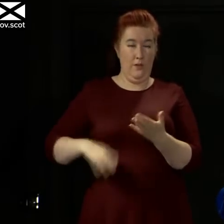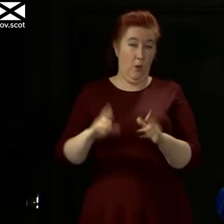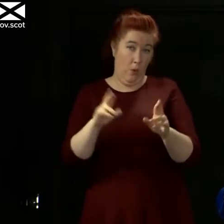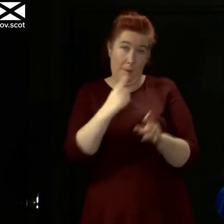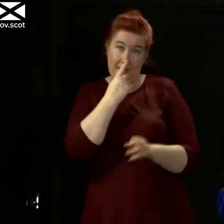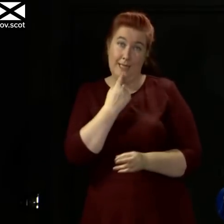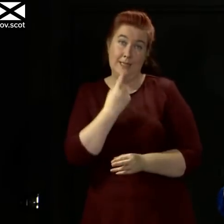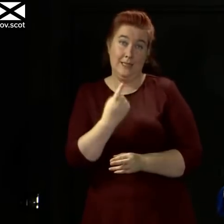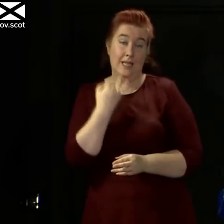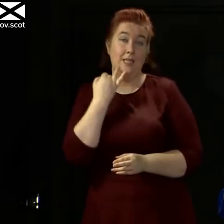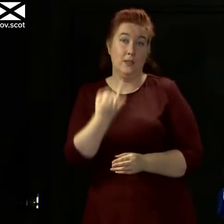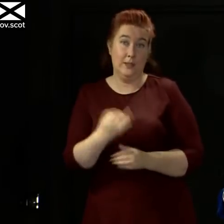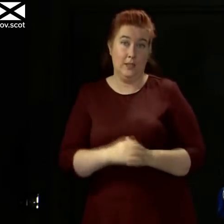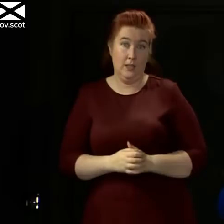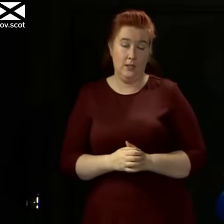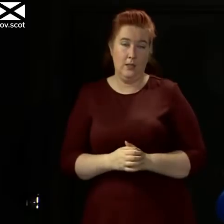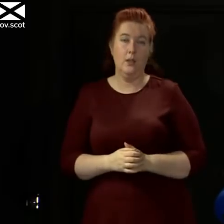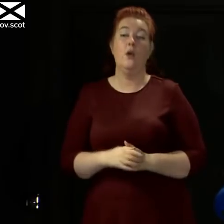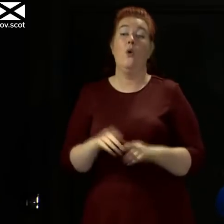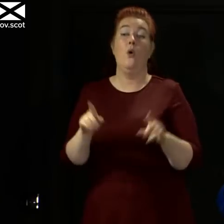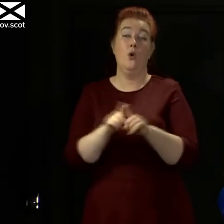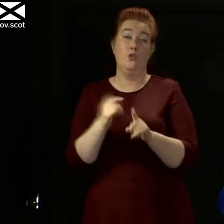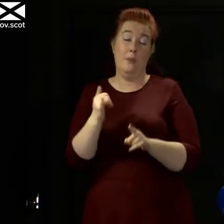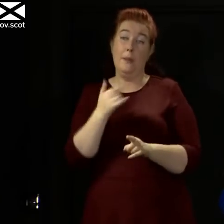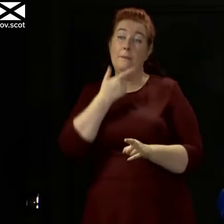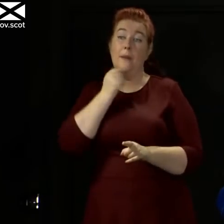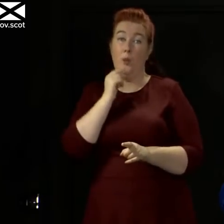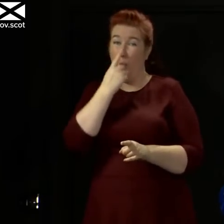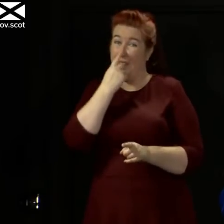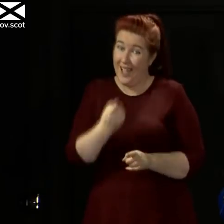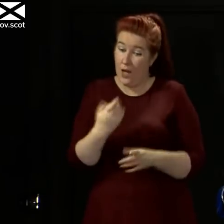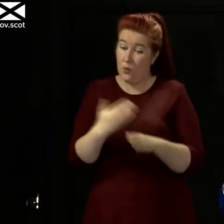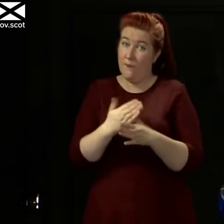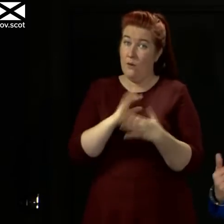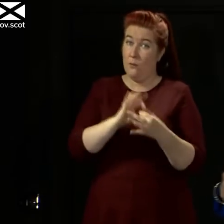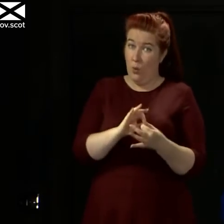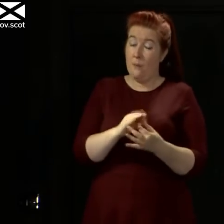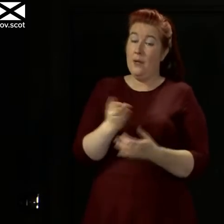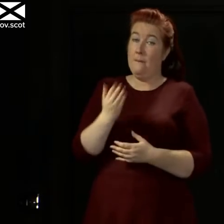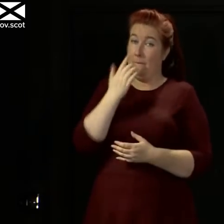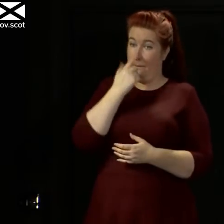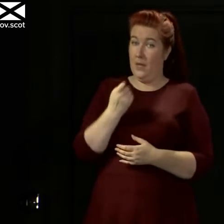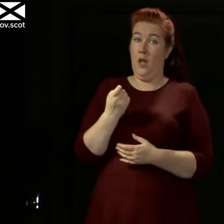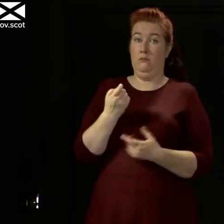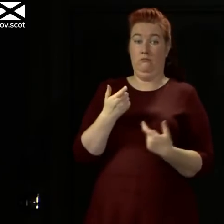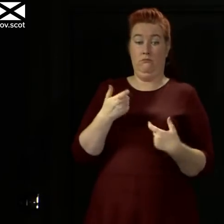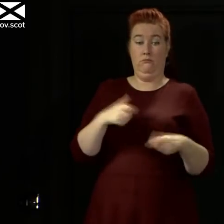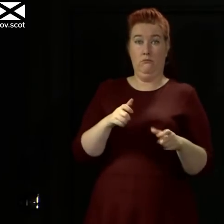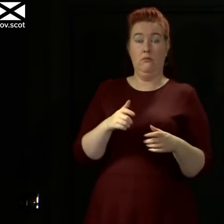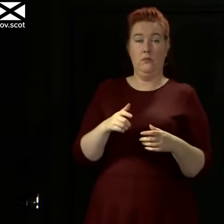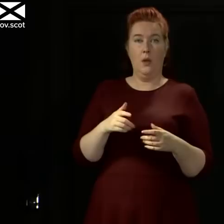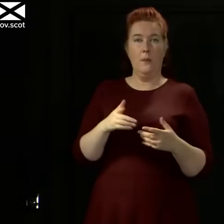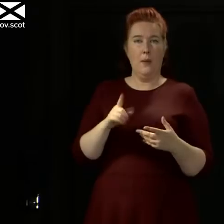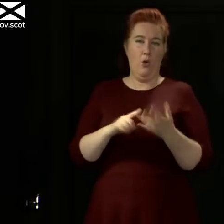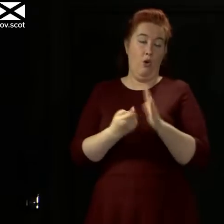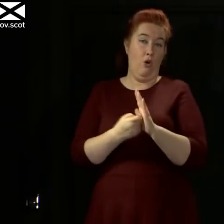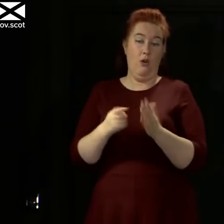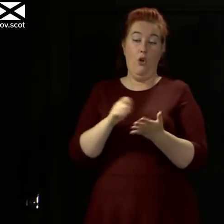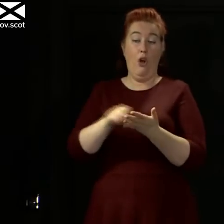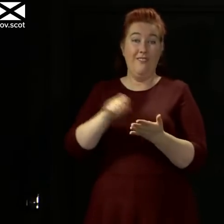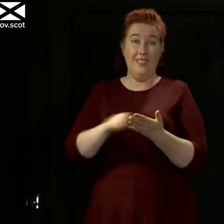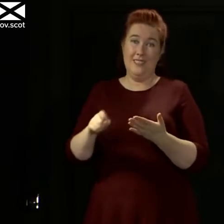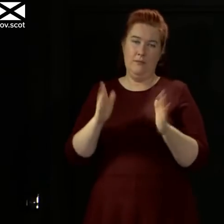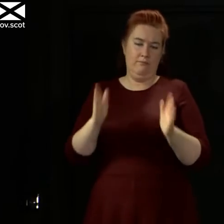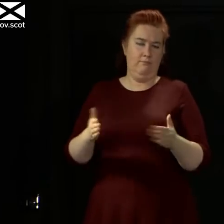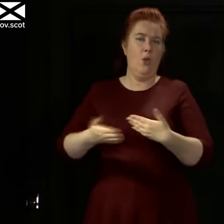that we will be advising people who can work from home to work from home and to say to non-essential offices and call centres not to open. How much